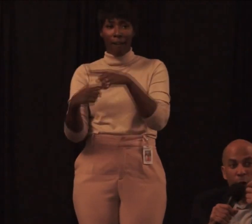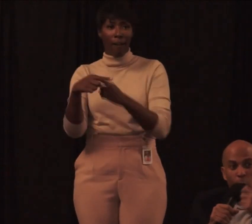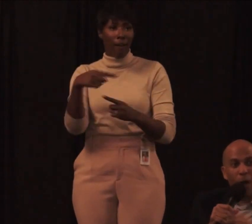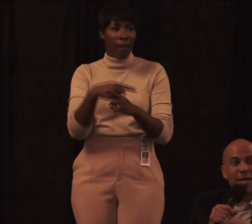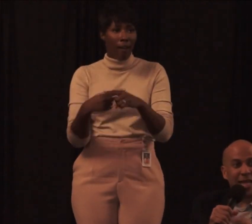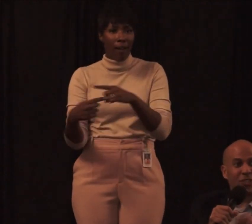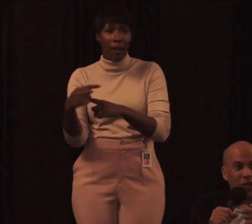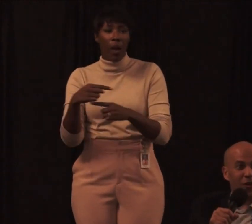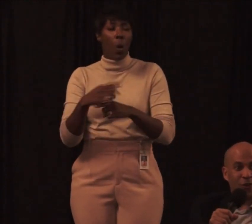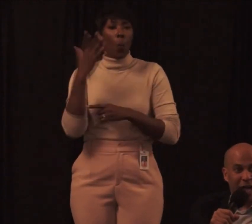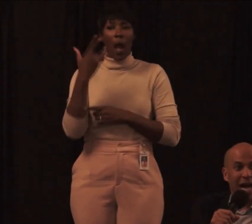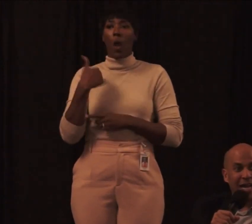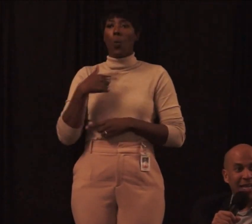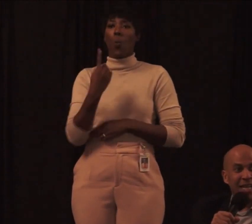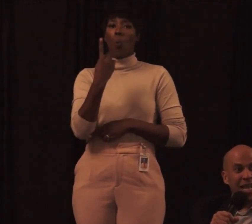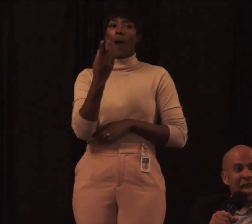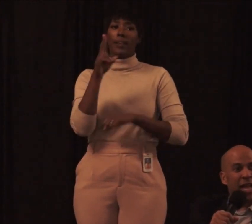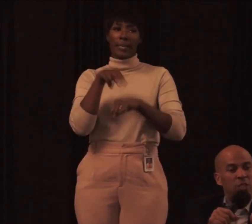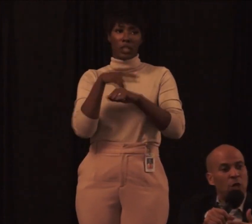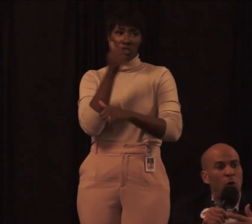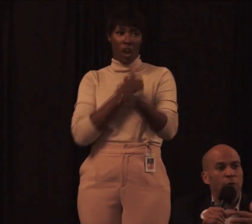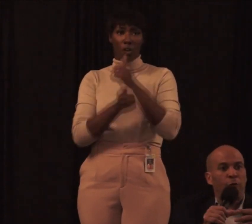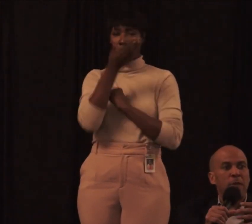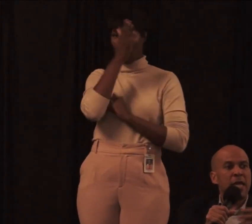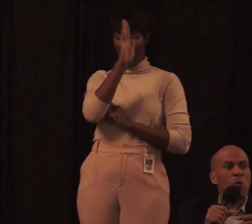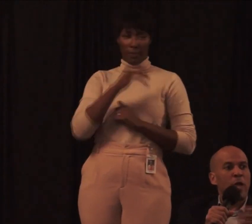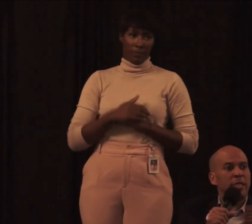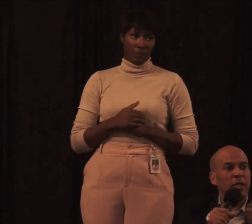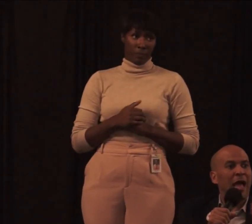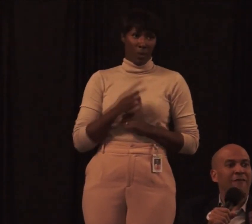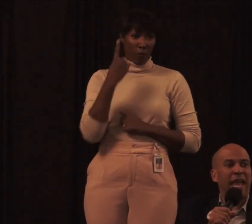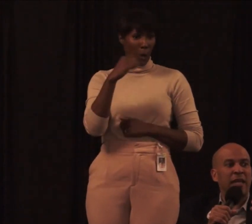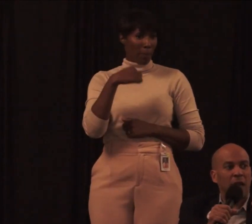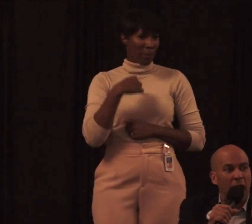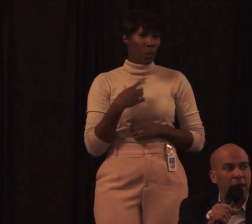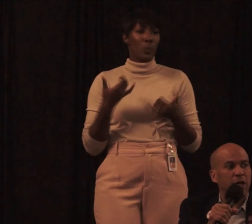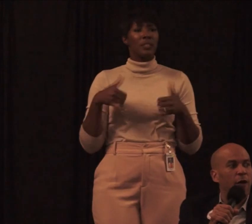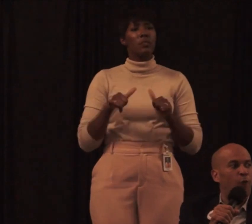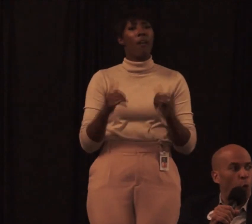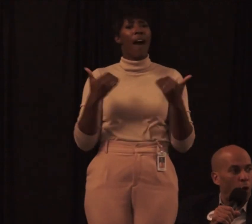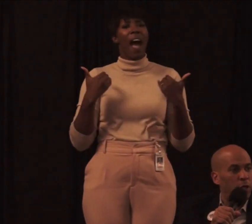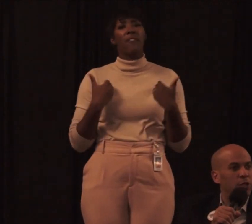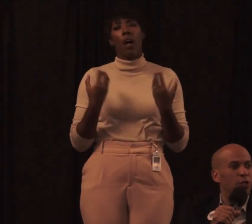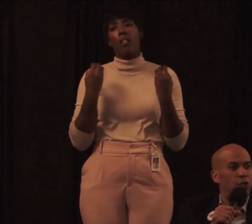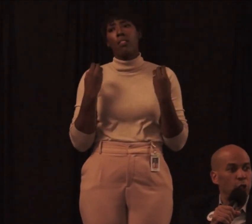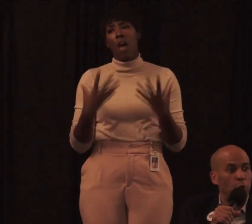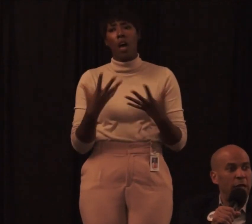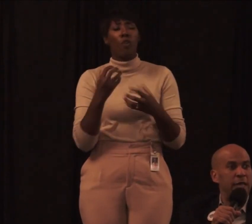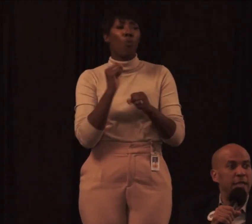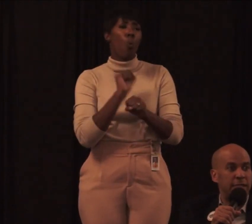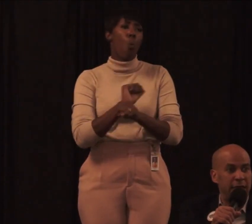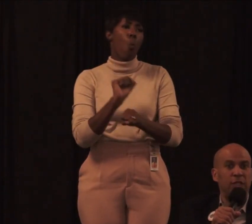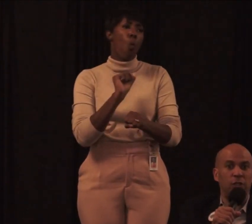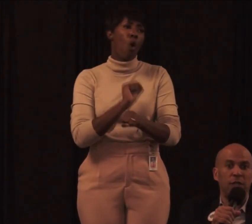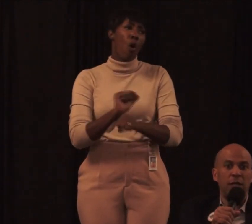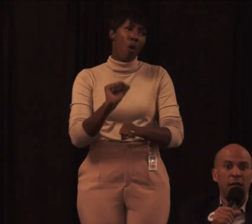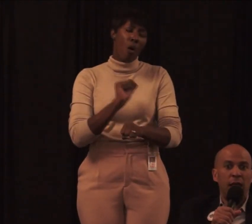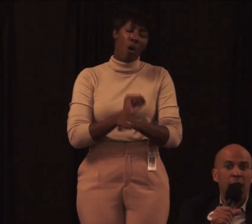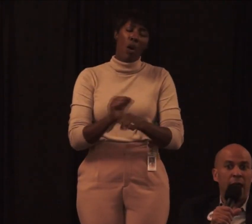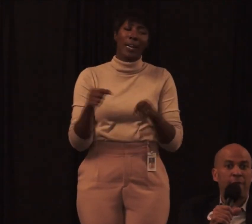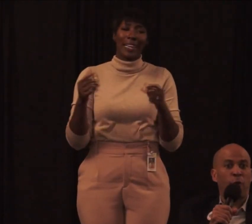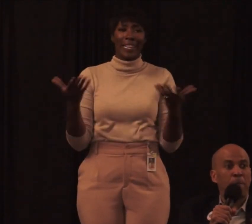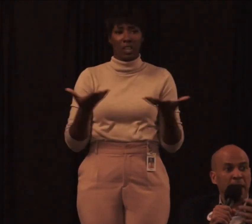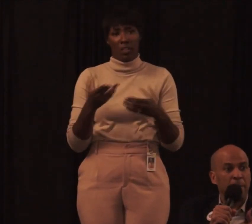because we are one nation under God. And so, for me, we still have a lot of work to do in this nation.